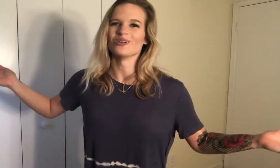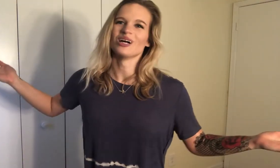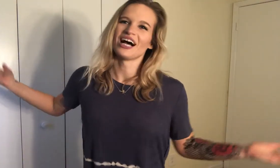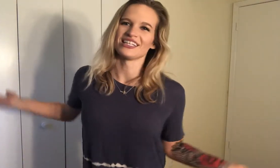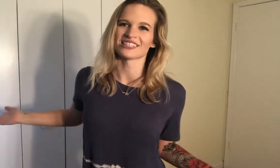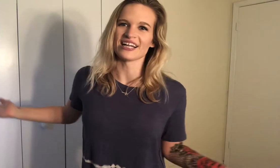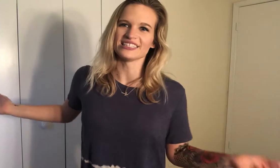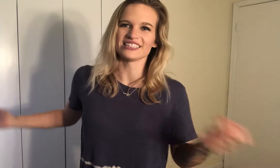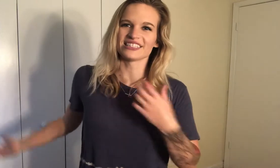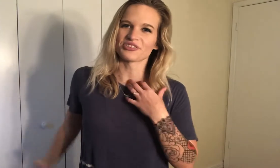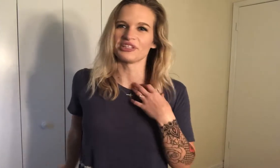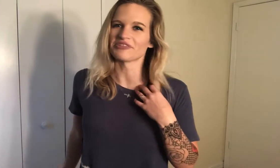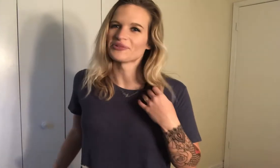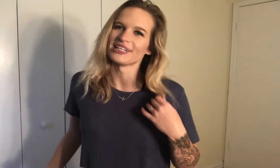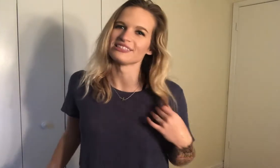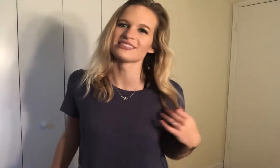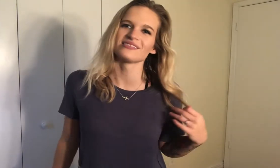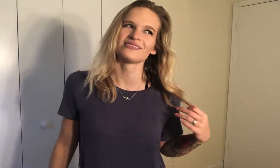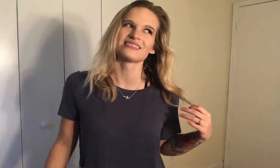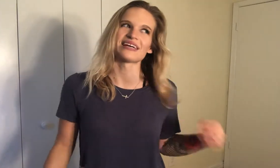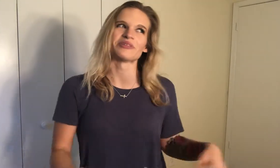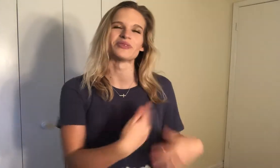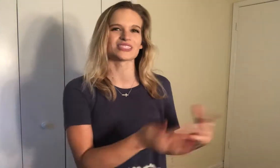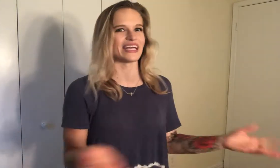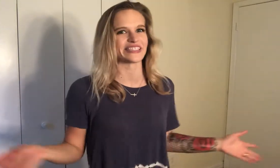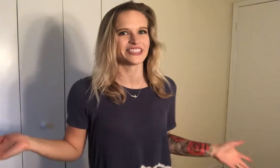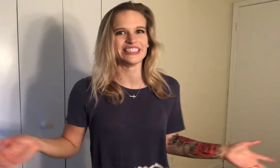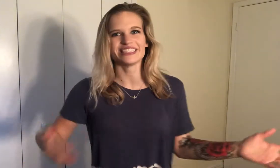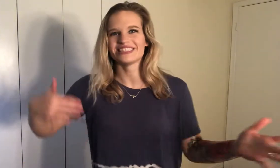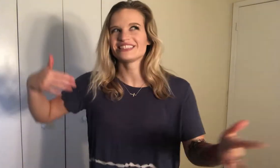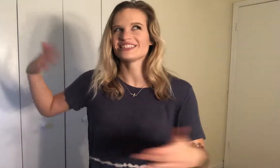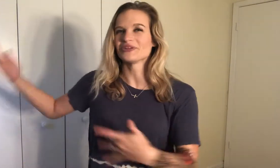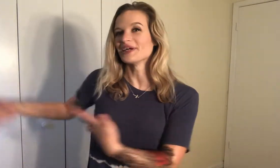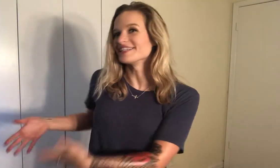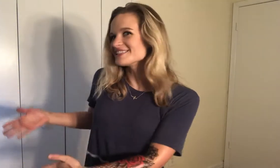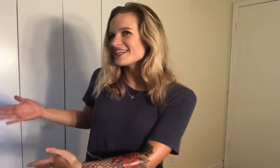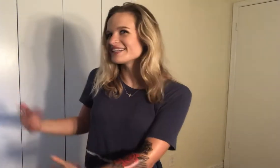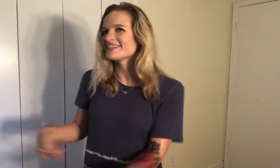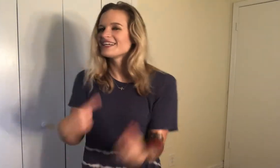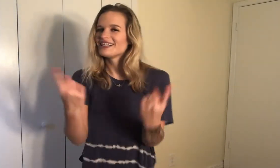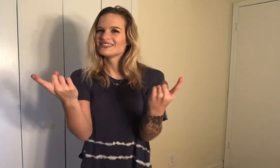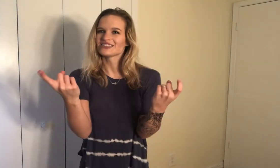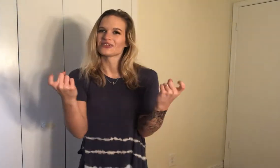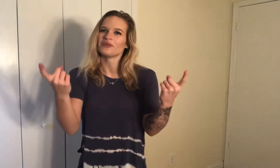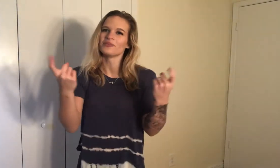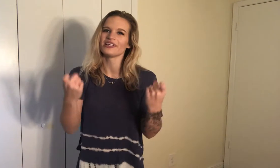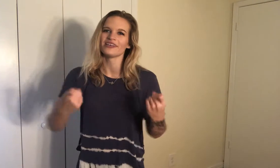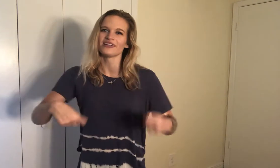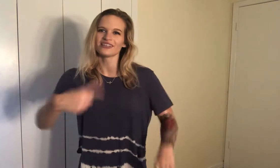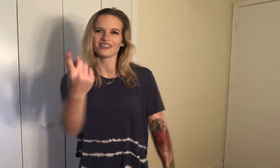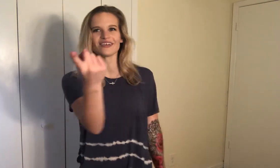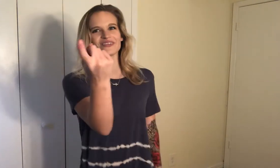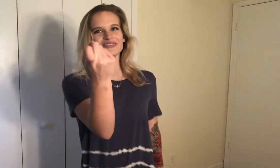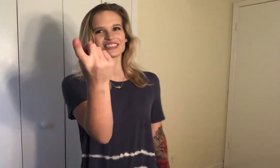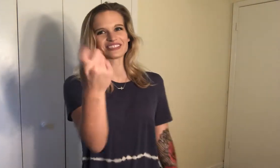I signed it in three different ways that were most accurate to the way he signed it so come here you know just